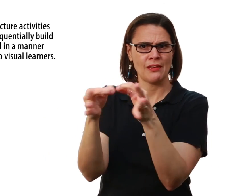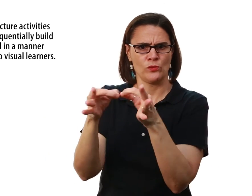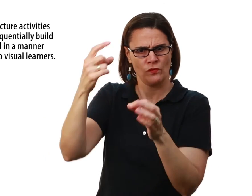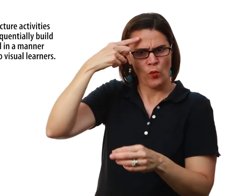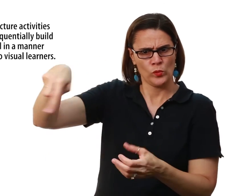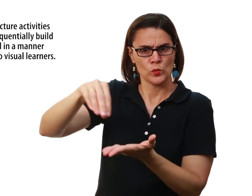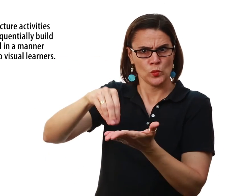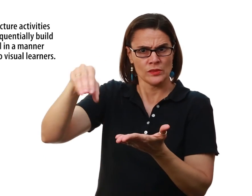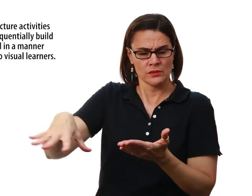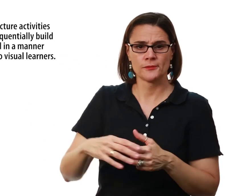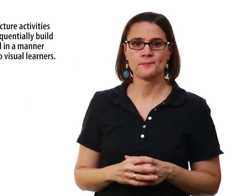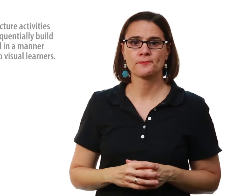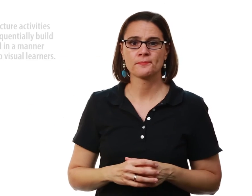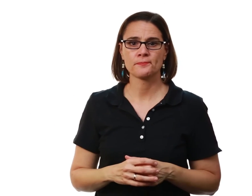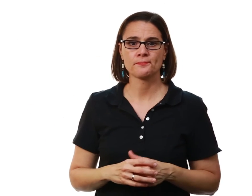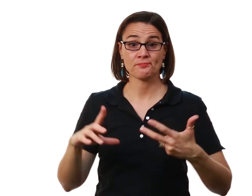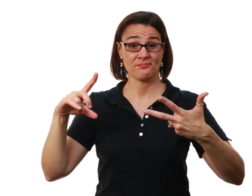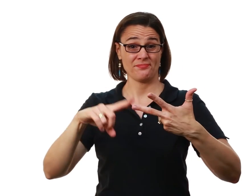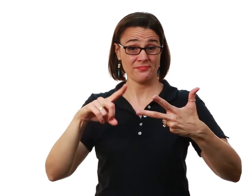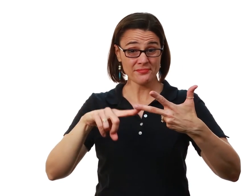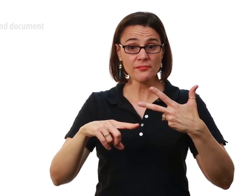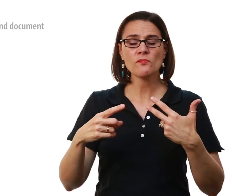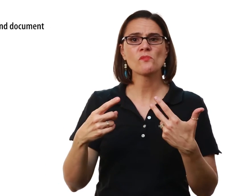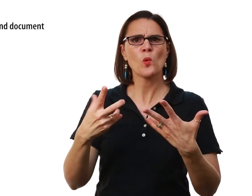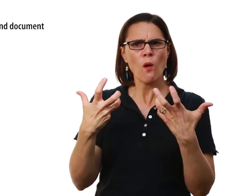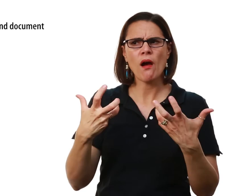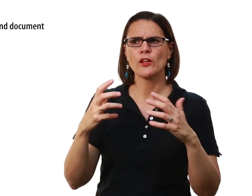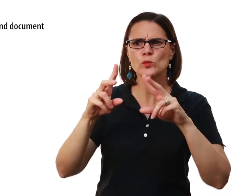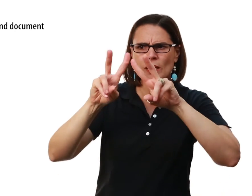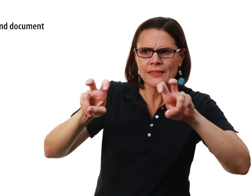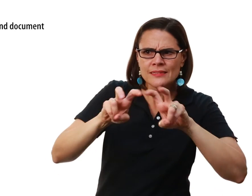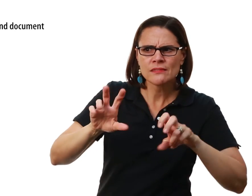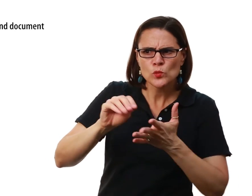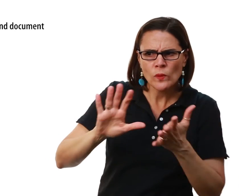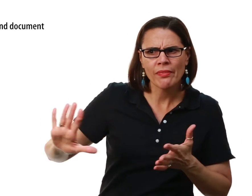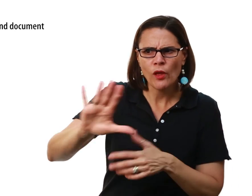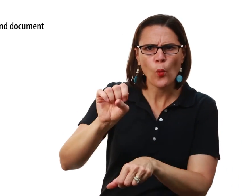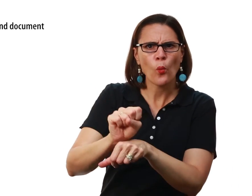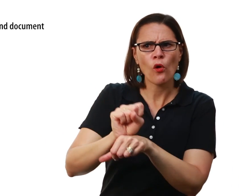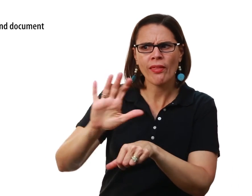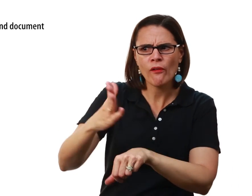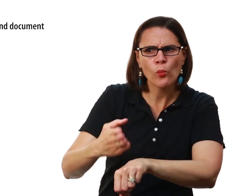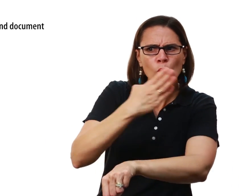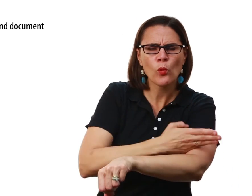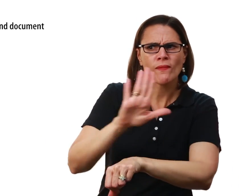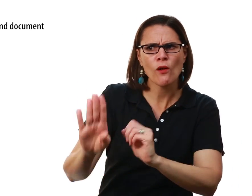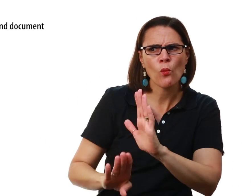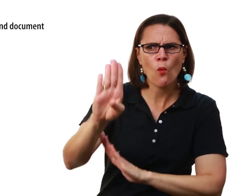students the structure of the language And we also wanted to assess and document students' growth and progress